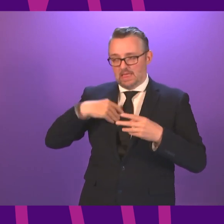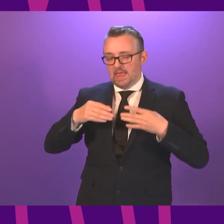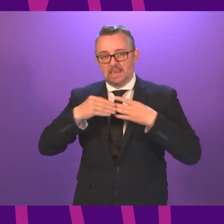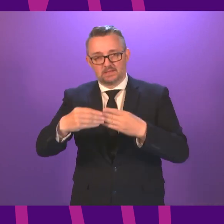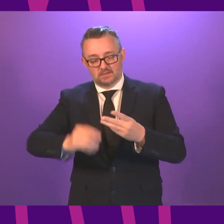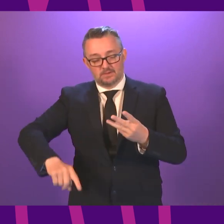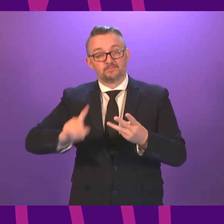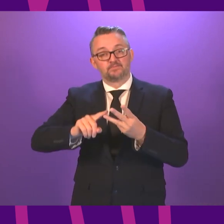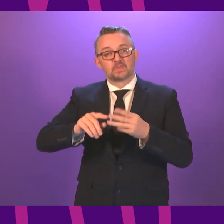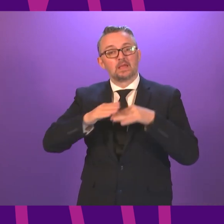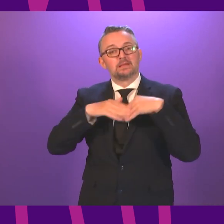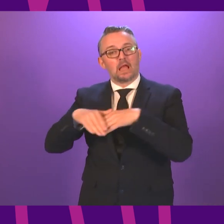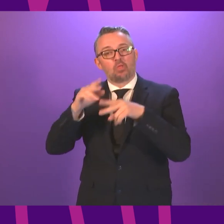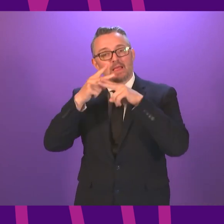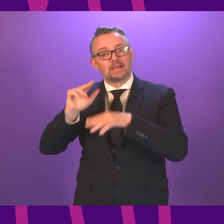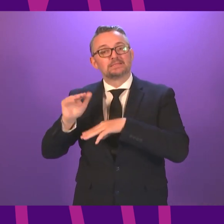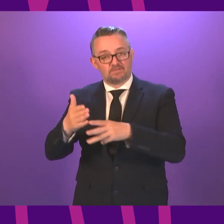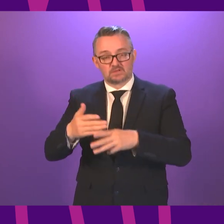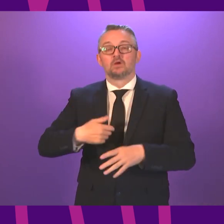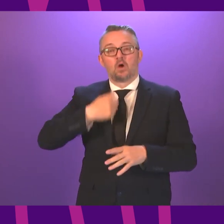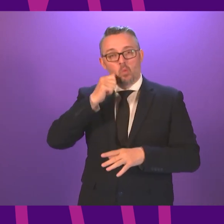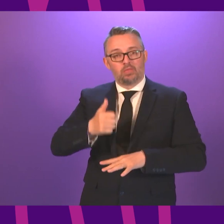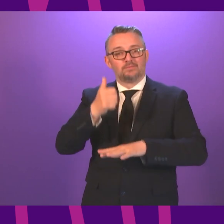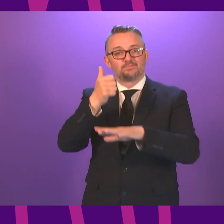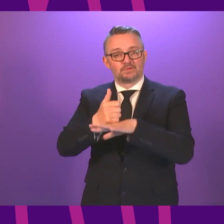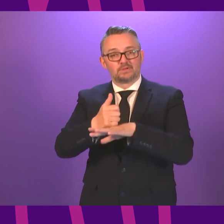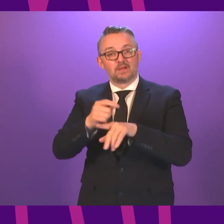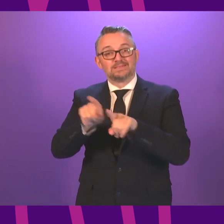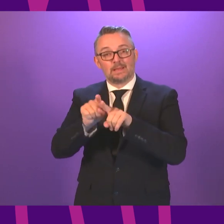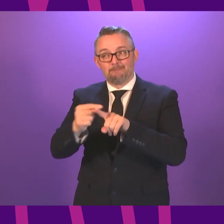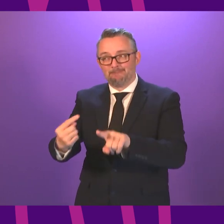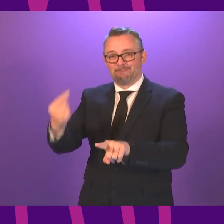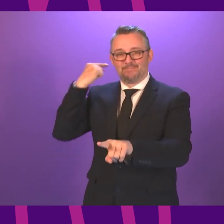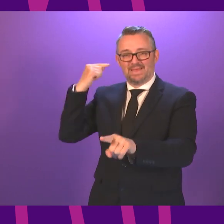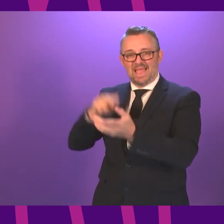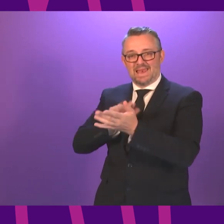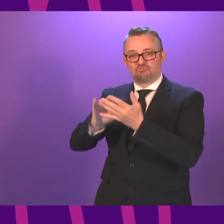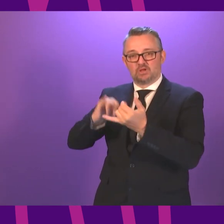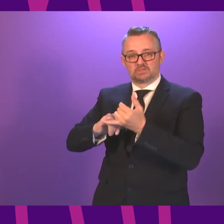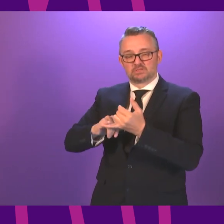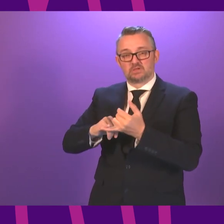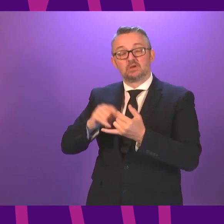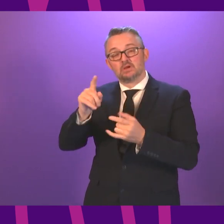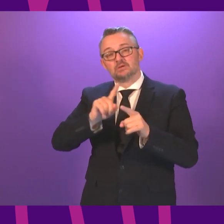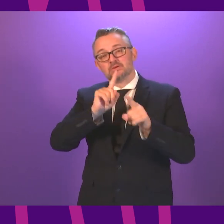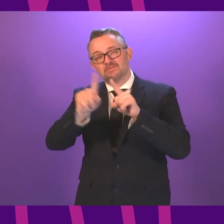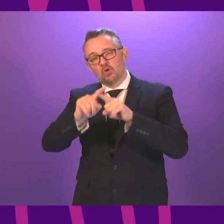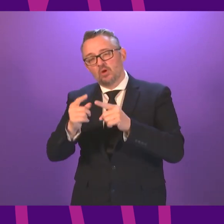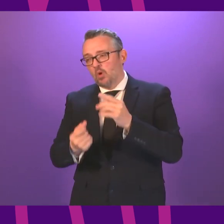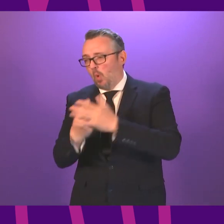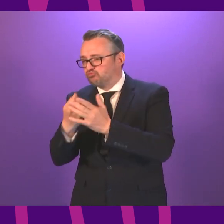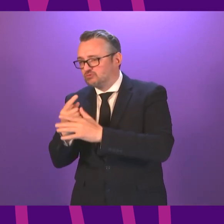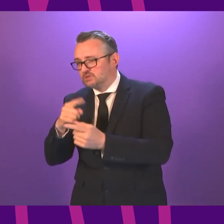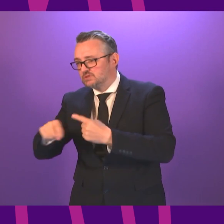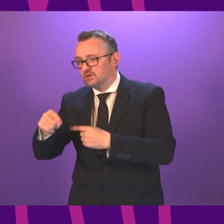create a national care service to match the post-war national health service. We will widen opportunities for young people. We